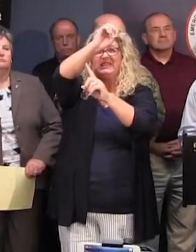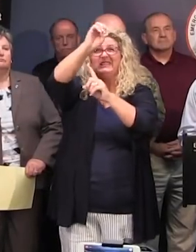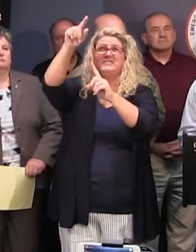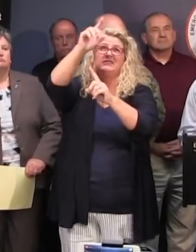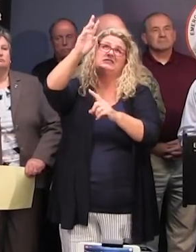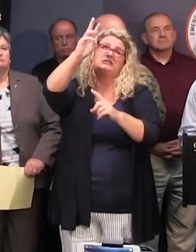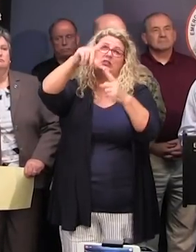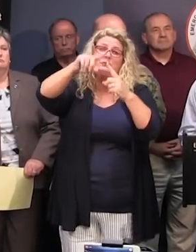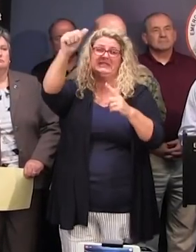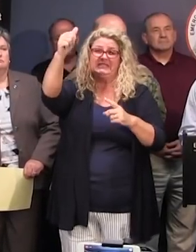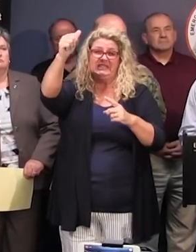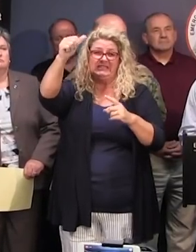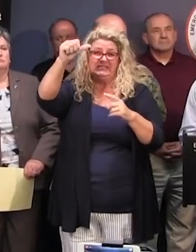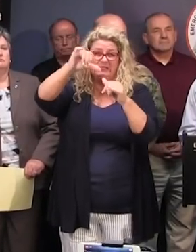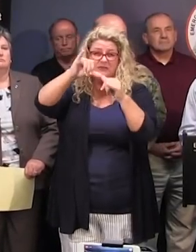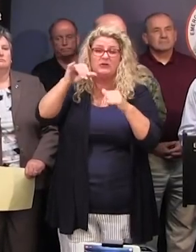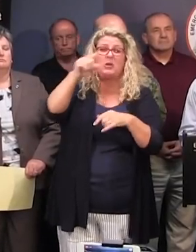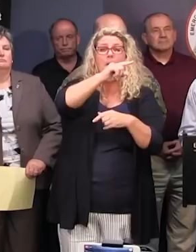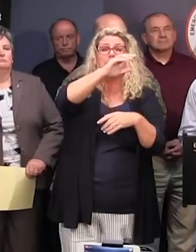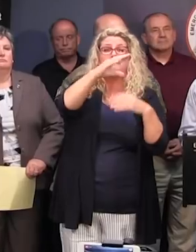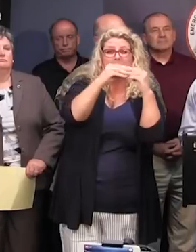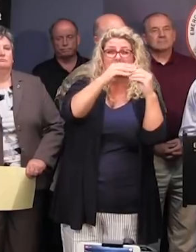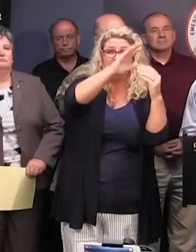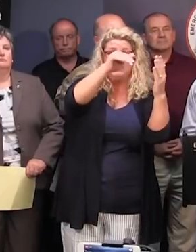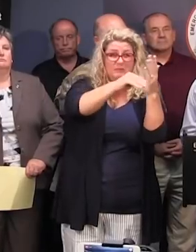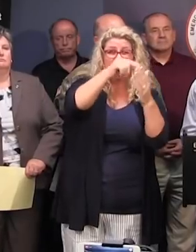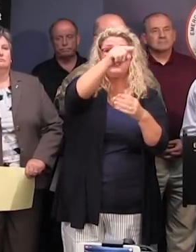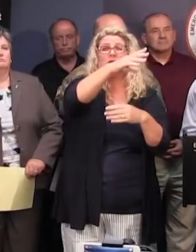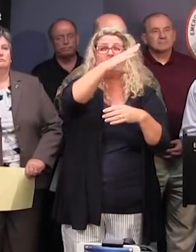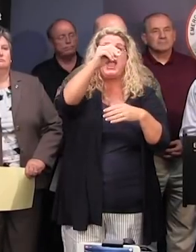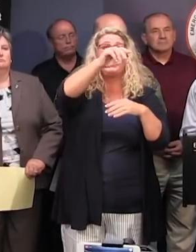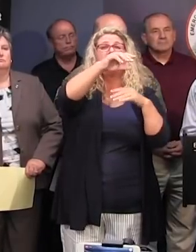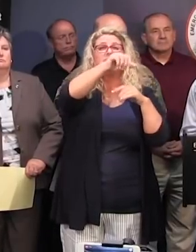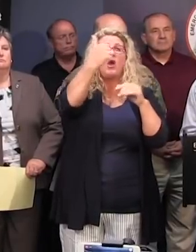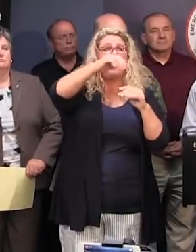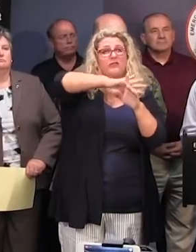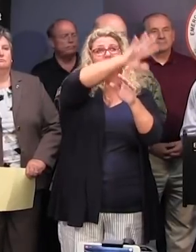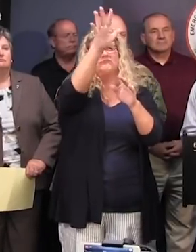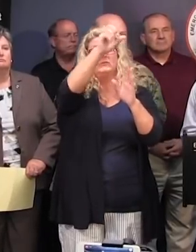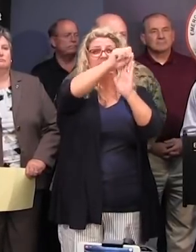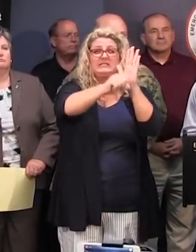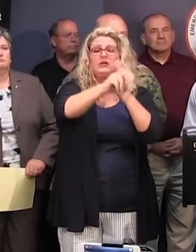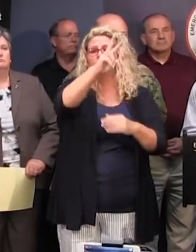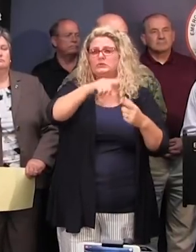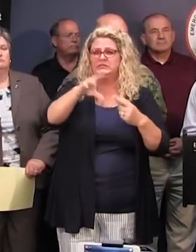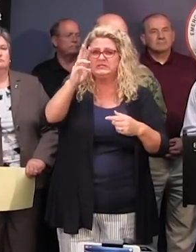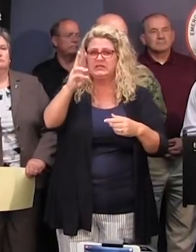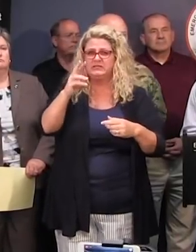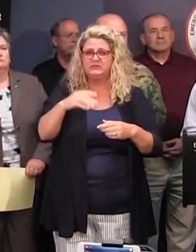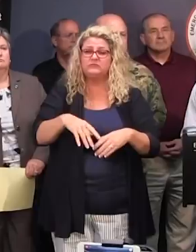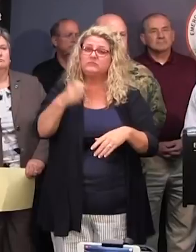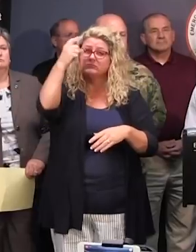6 to 10 inches across the northern Midlands, and 2 to 6 inches across the rest of the state. Locally amounts could be